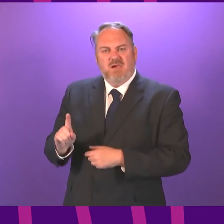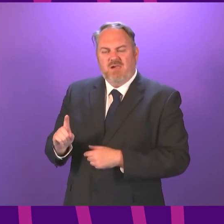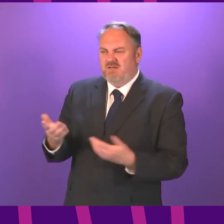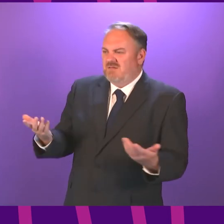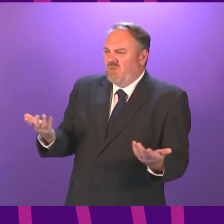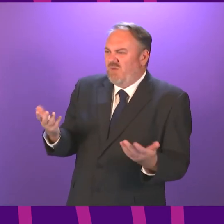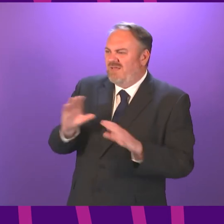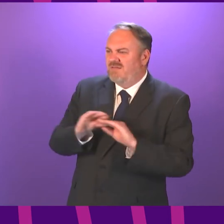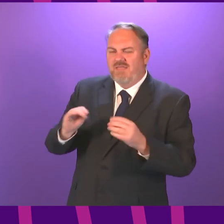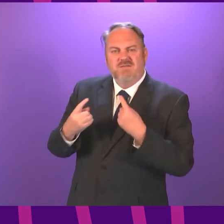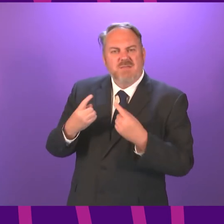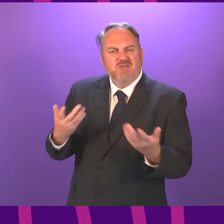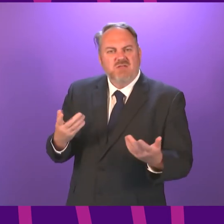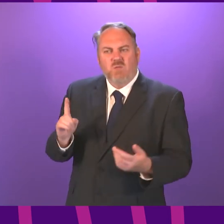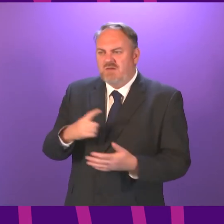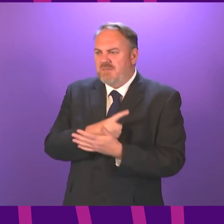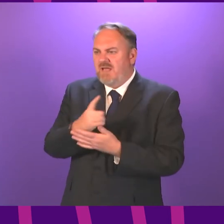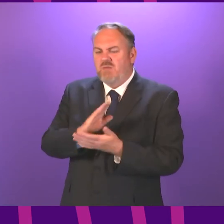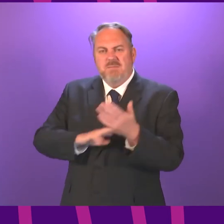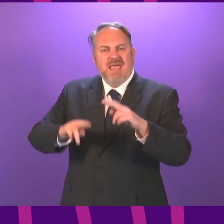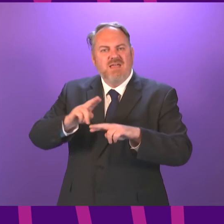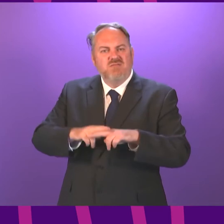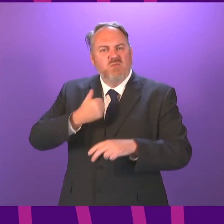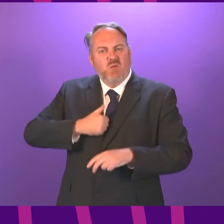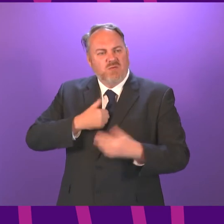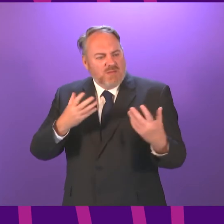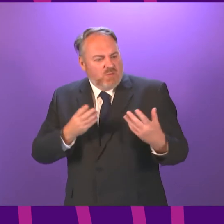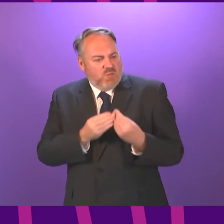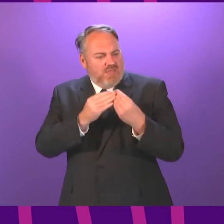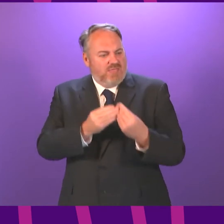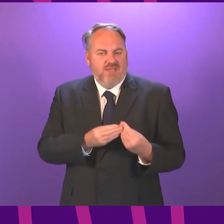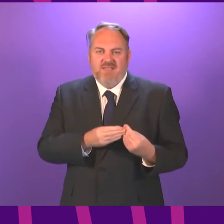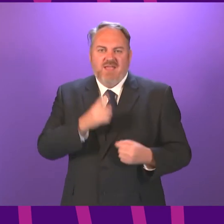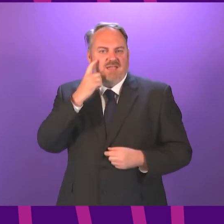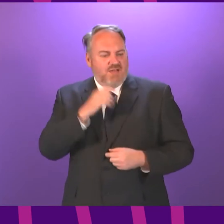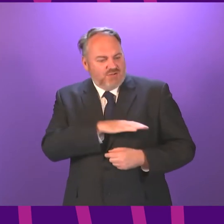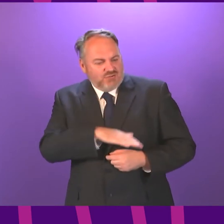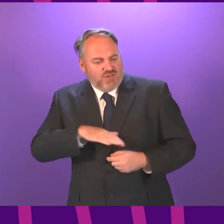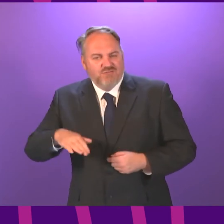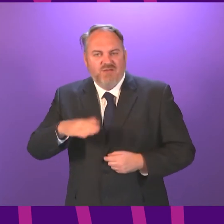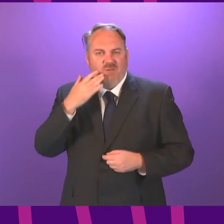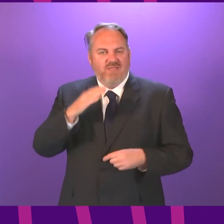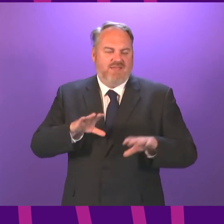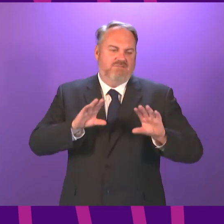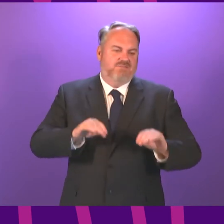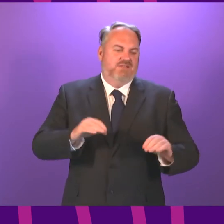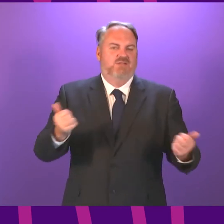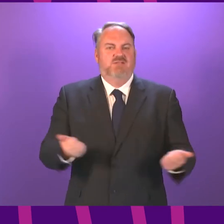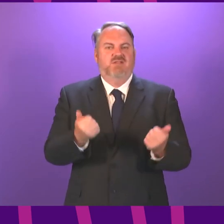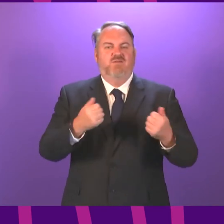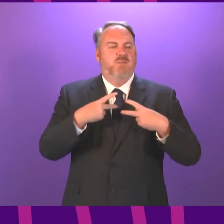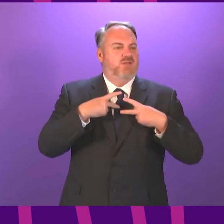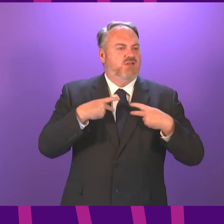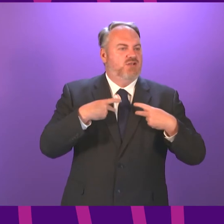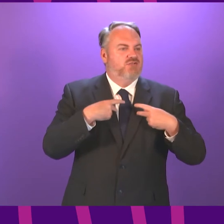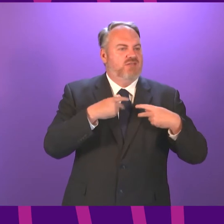nothing for parents who want to be there in person to be with their young children as they graduate from nursery primary school. The First